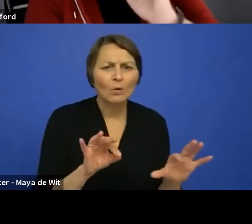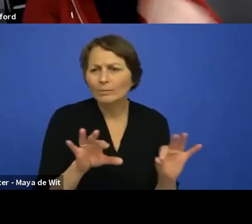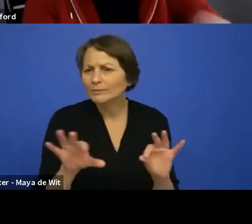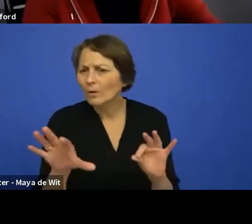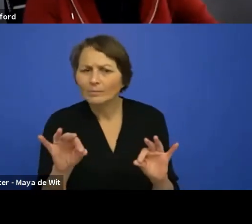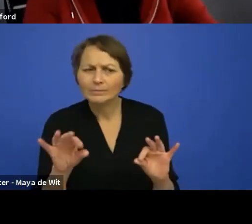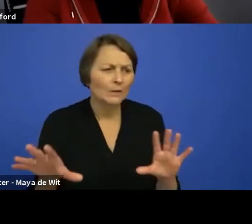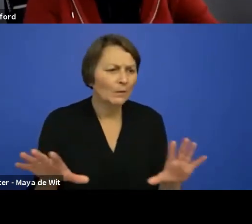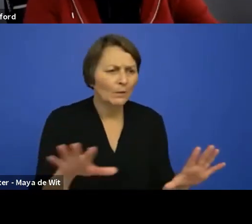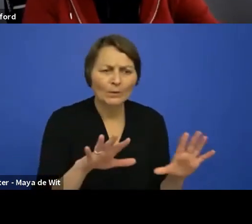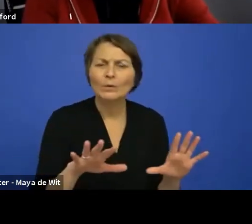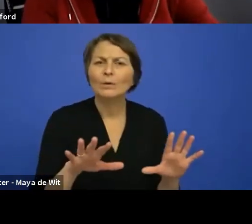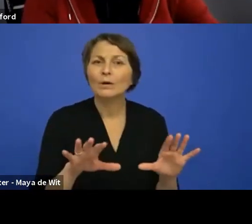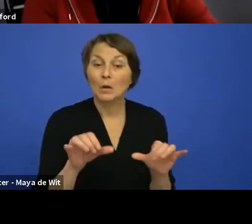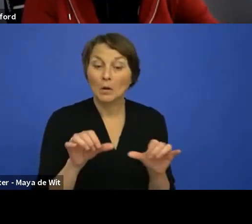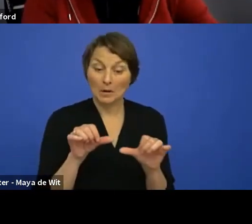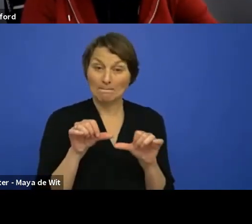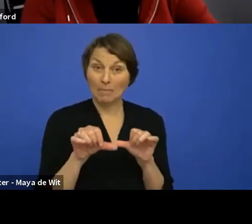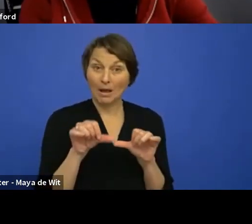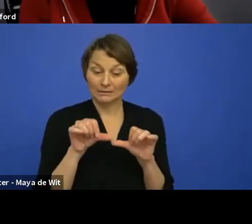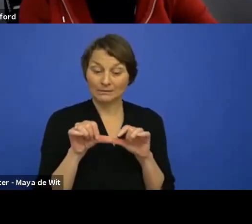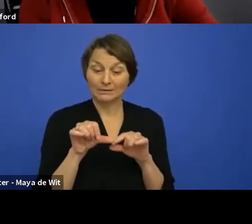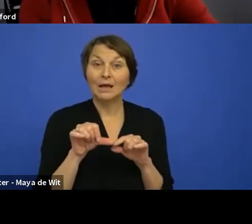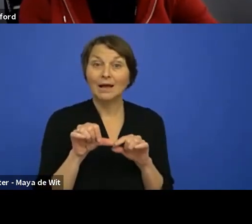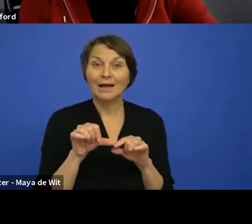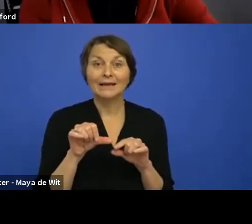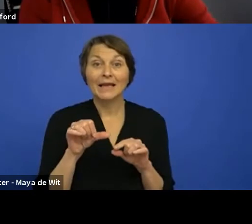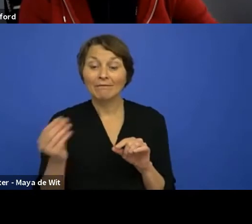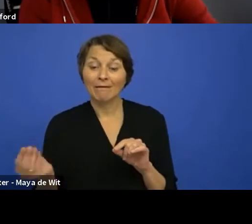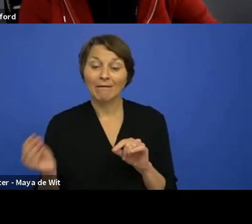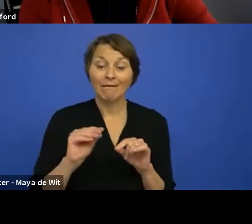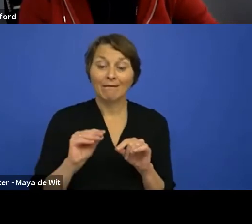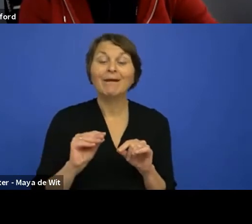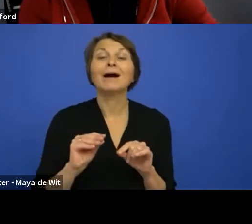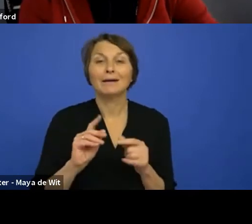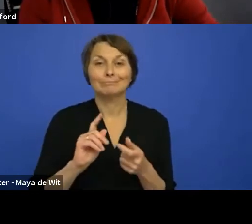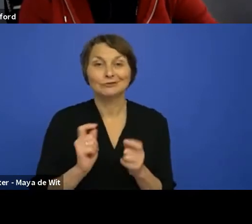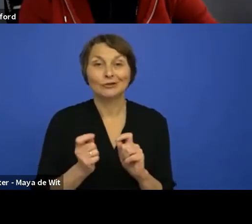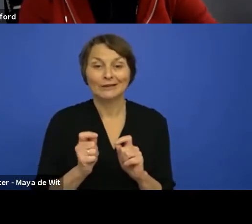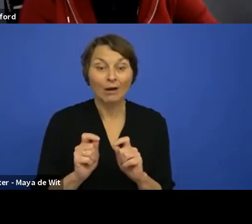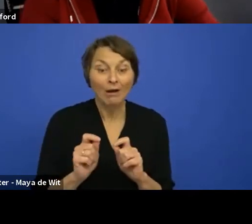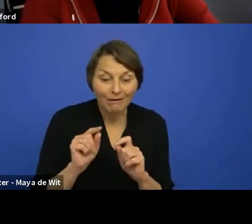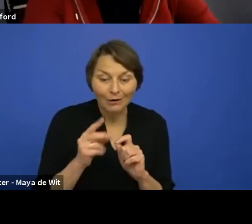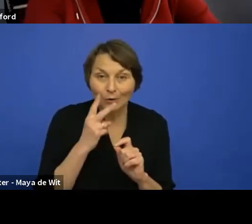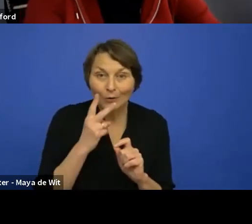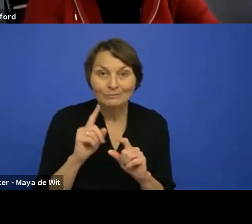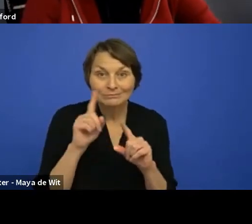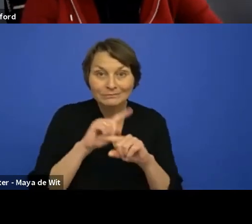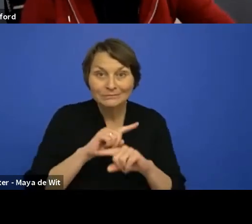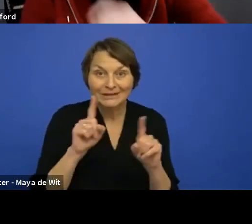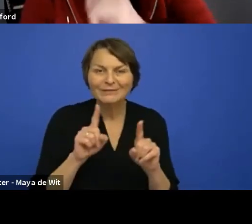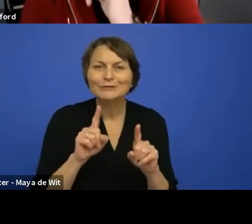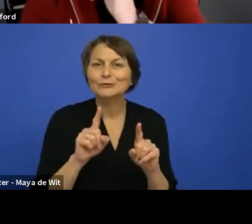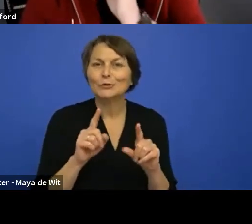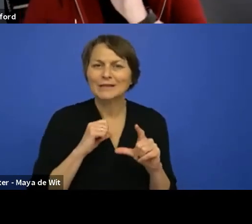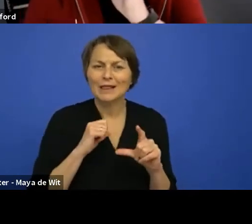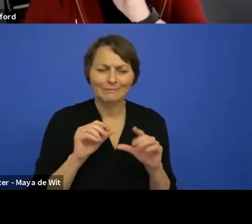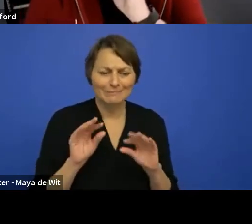button change its look if I give it another look or, yeah. So you can, you can play along with it and the nice